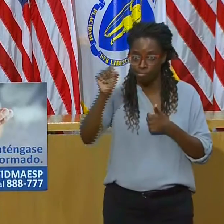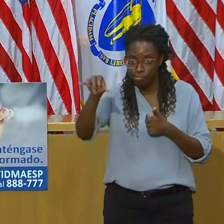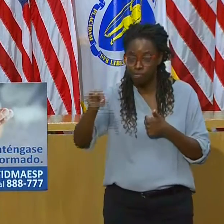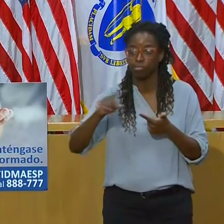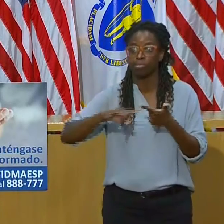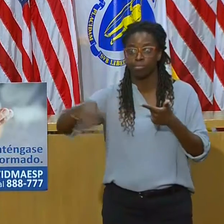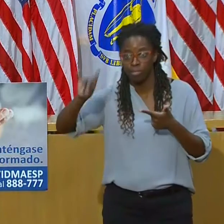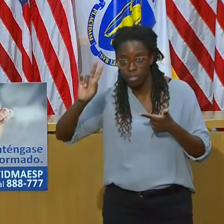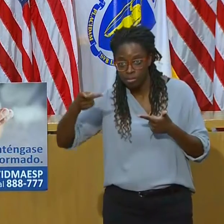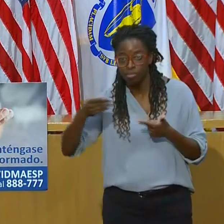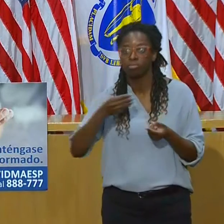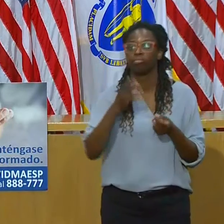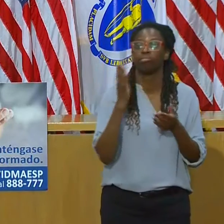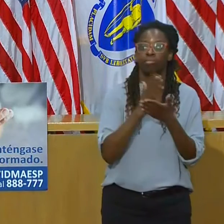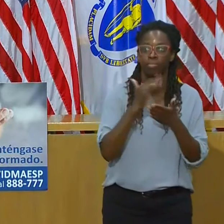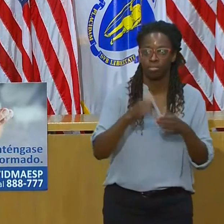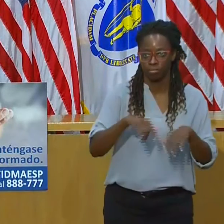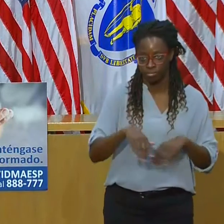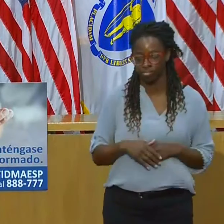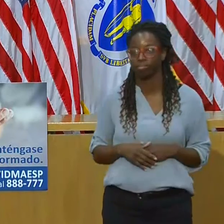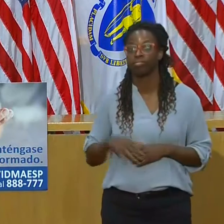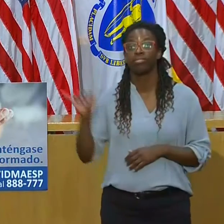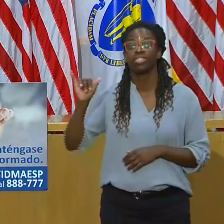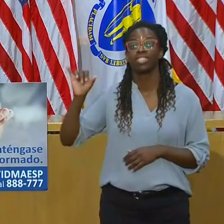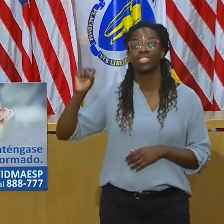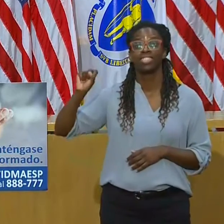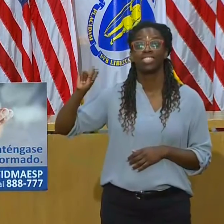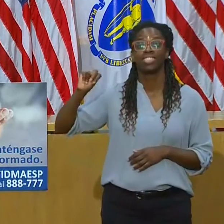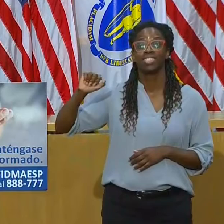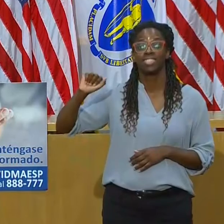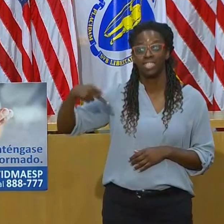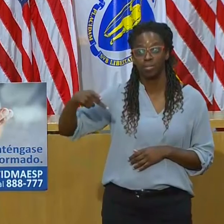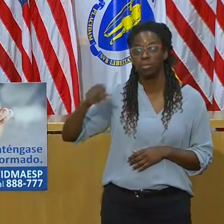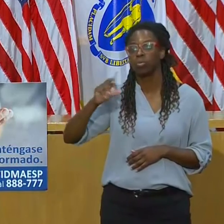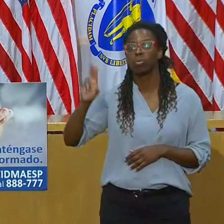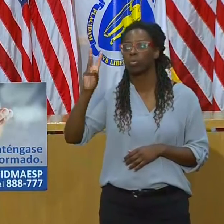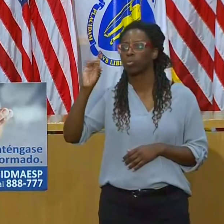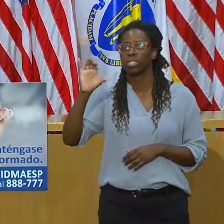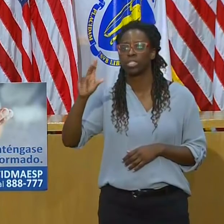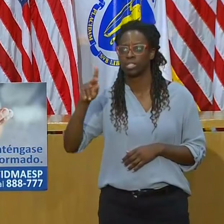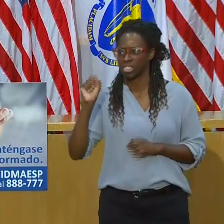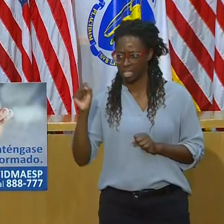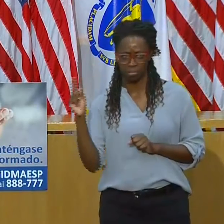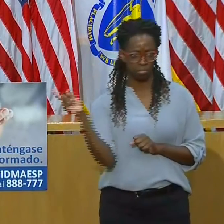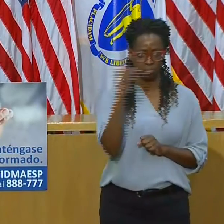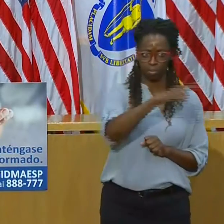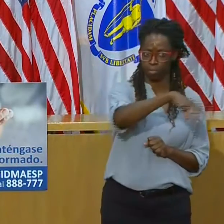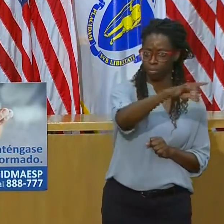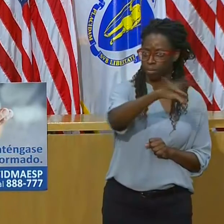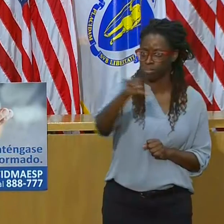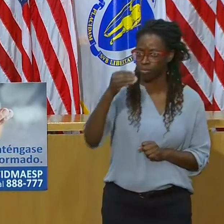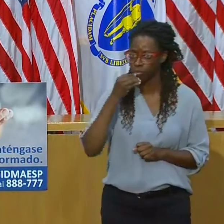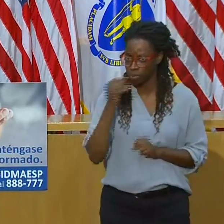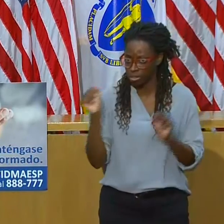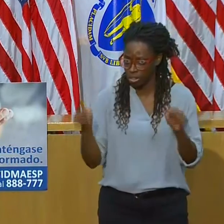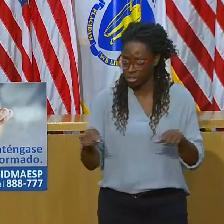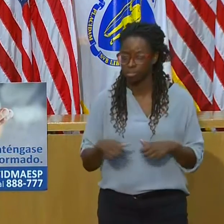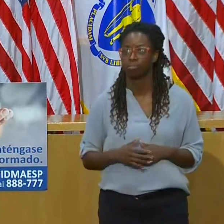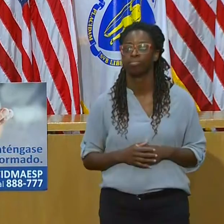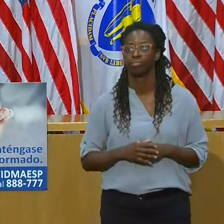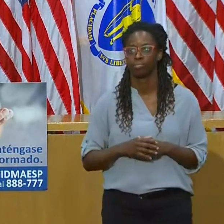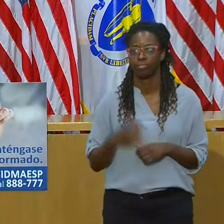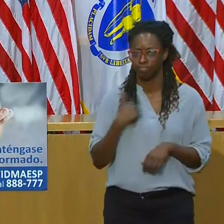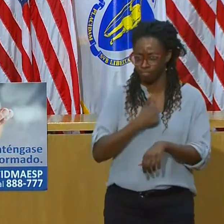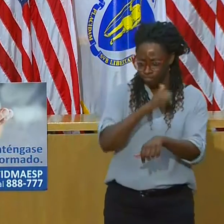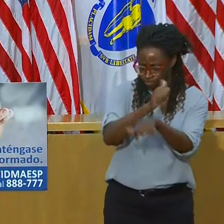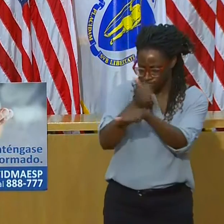and quickly, and developing a food system business, locally sourcing this food to get to the